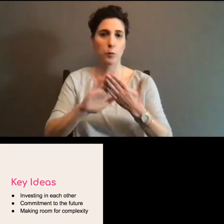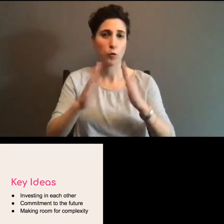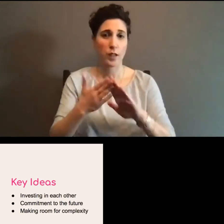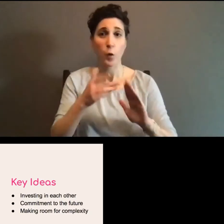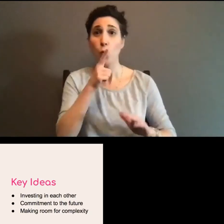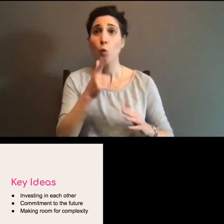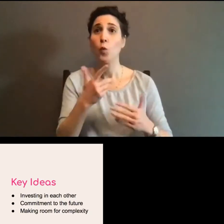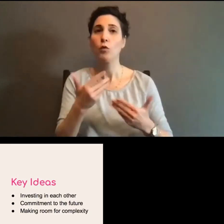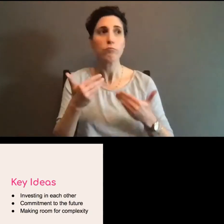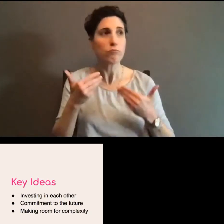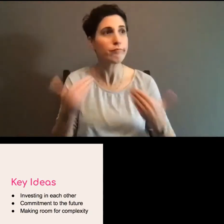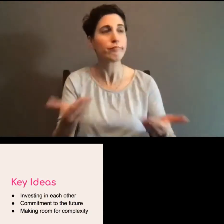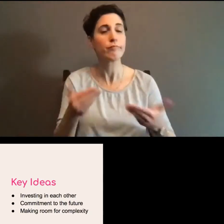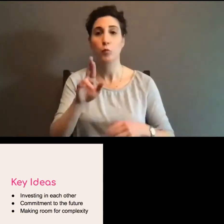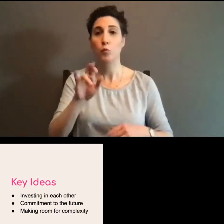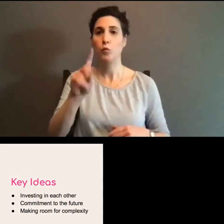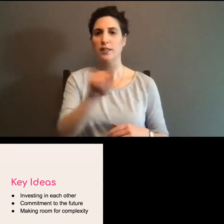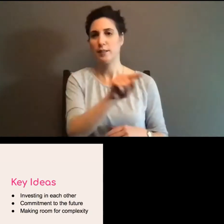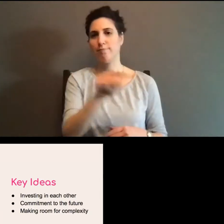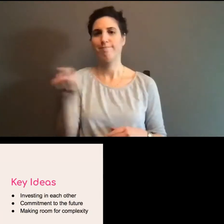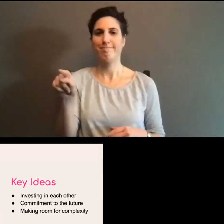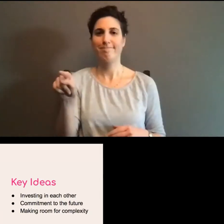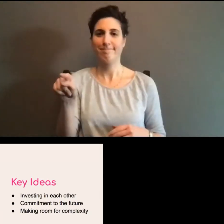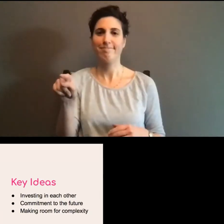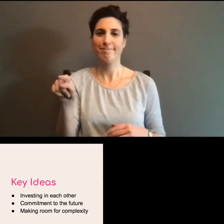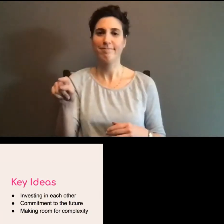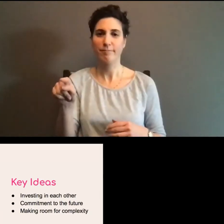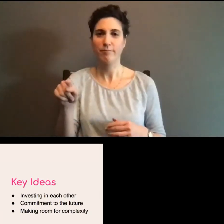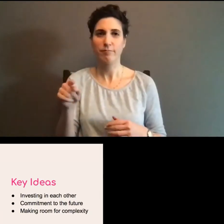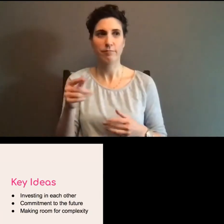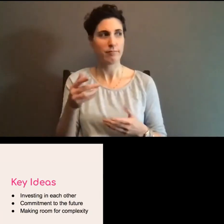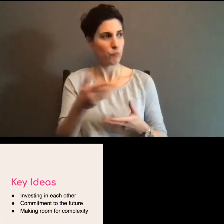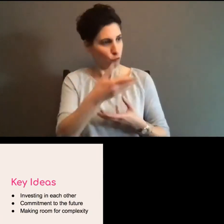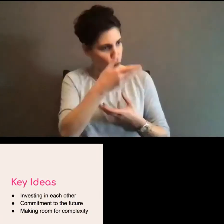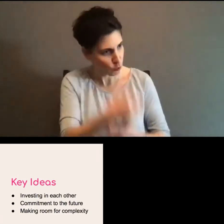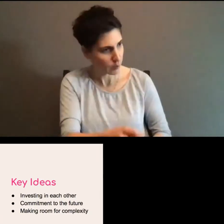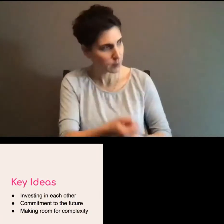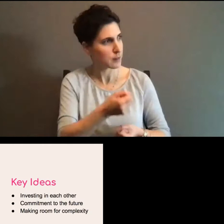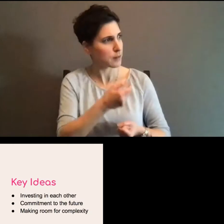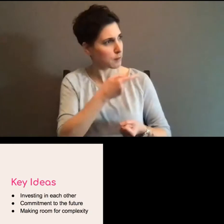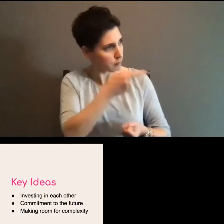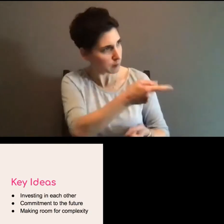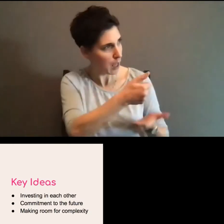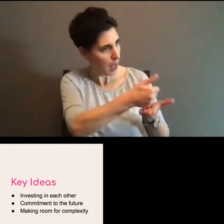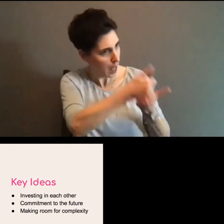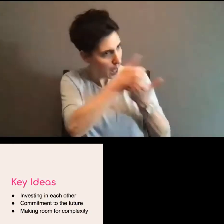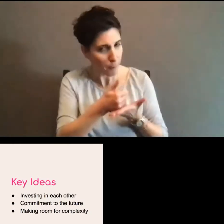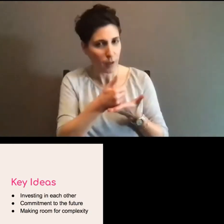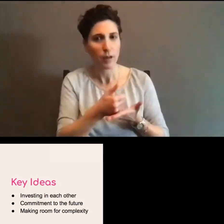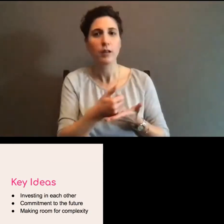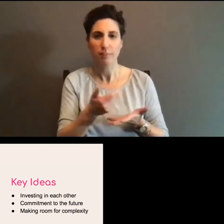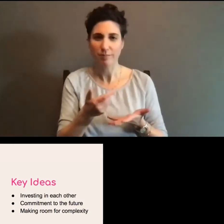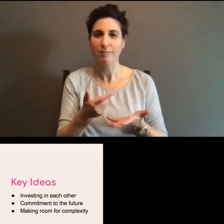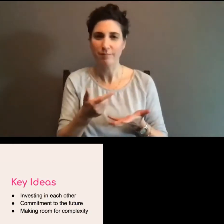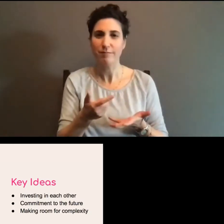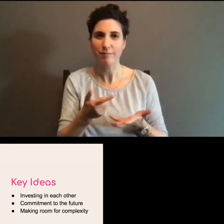in placing their trust in us as providers and creatives and more specifically people who hold all the power over the cultural shape our